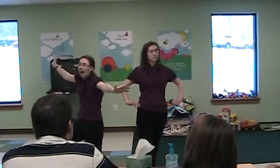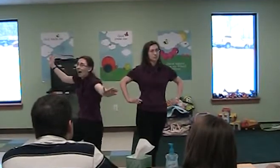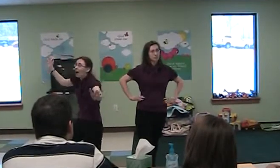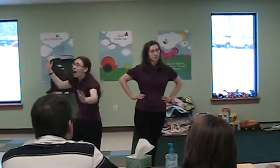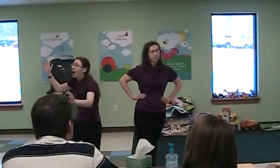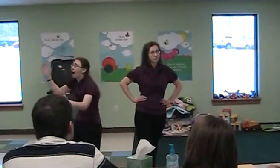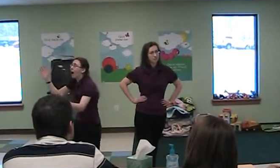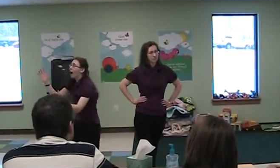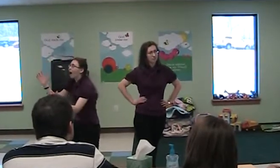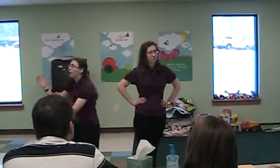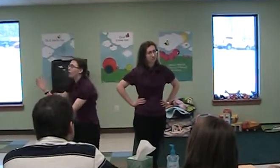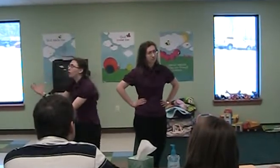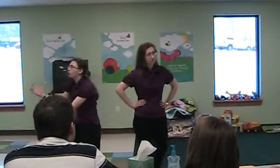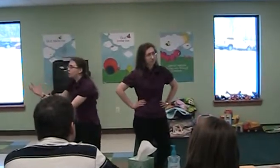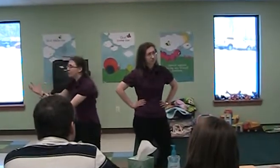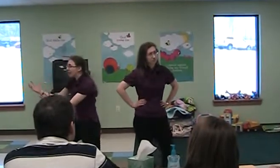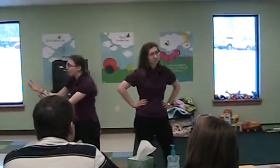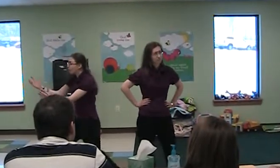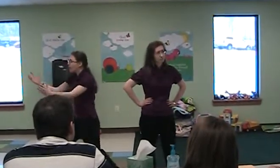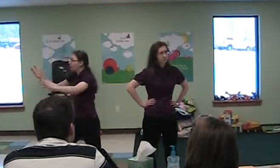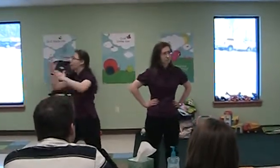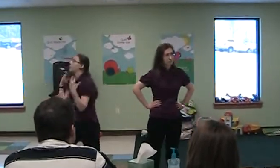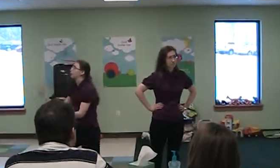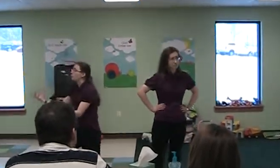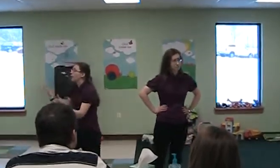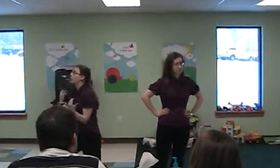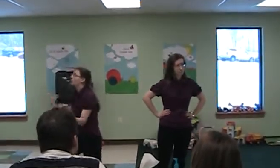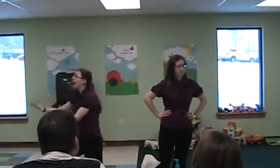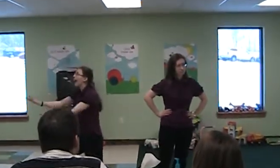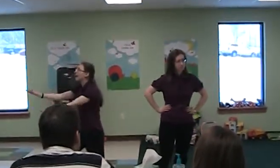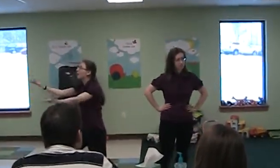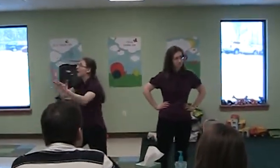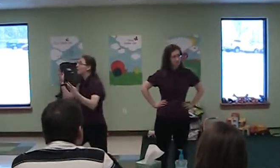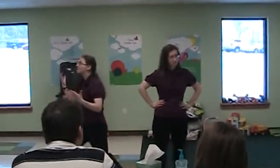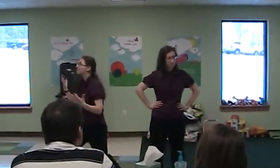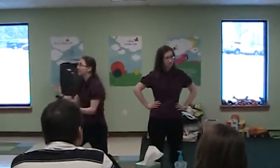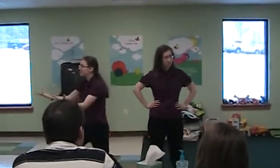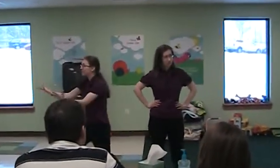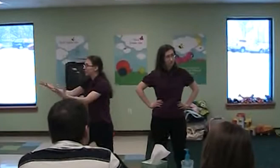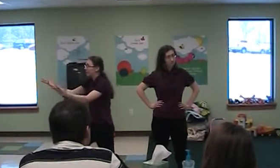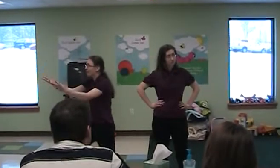Ah, look, gentlemen, beautiful, grand bust Christopher Knumbo.